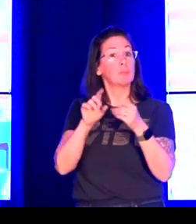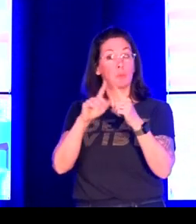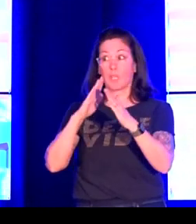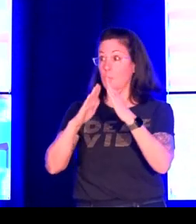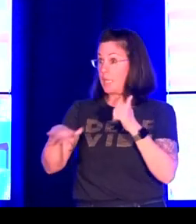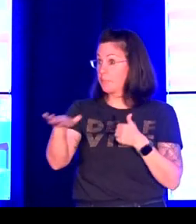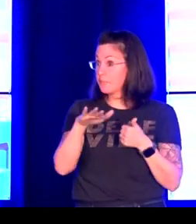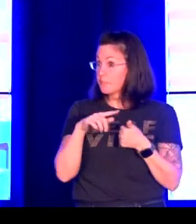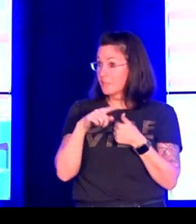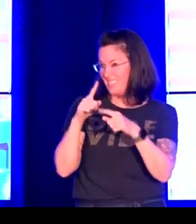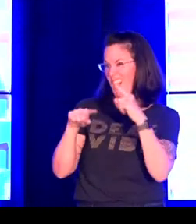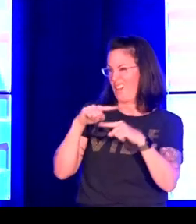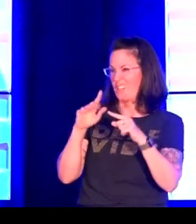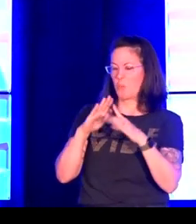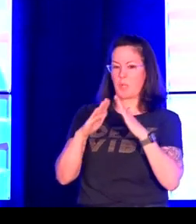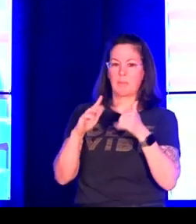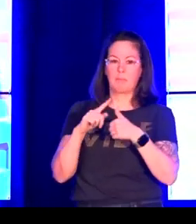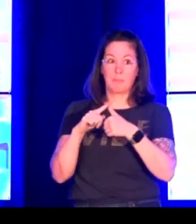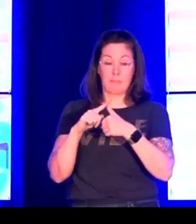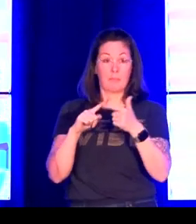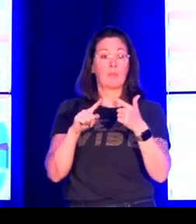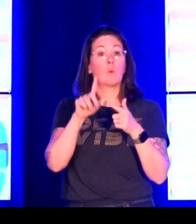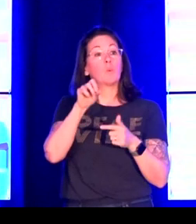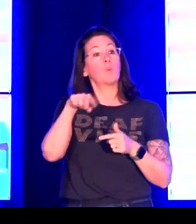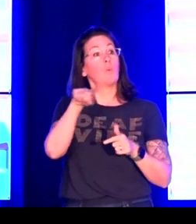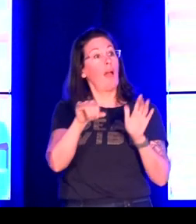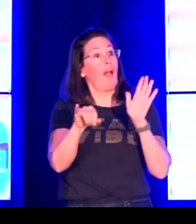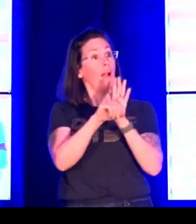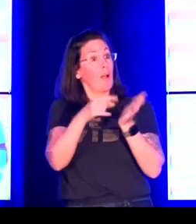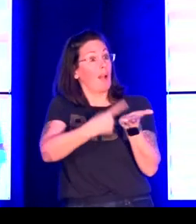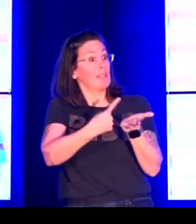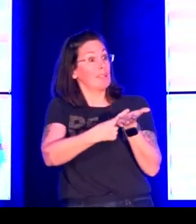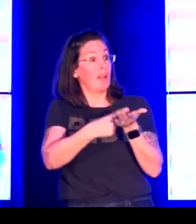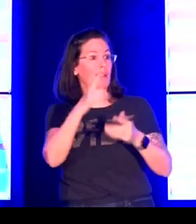I wanted to know whether they identified their relationship to the deaf community.